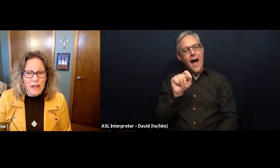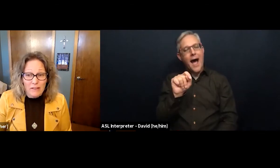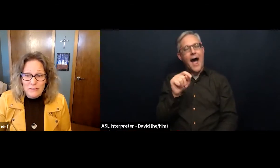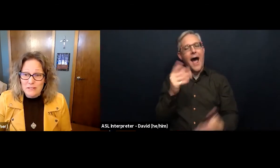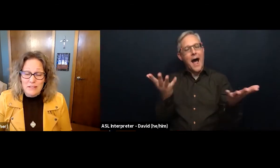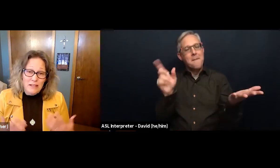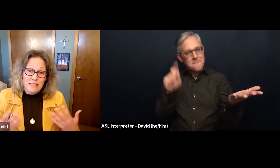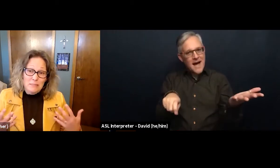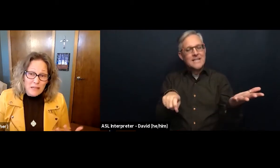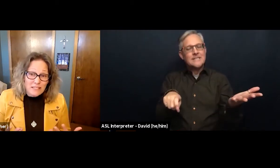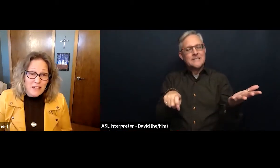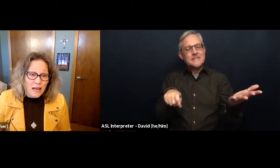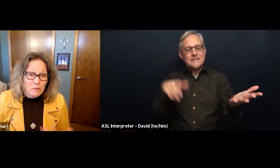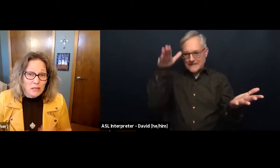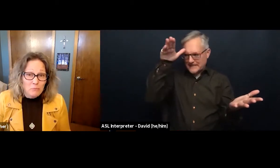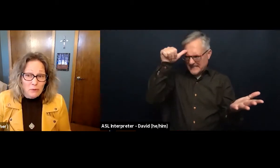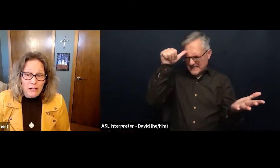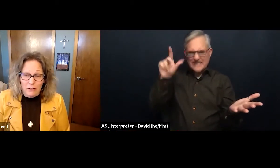have to spend time in prayer.